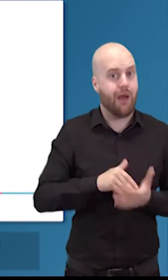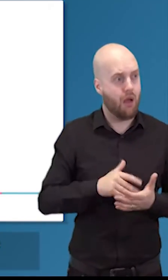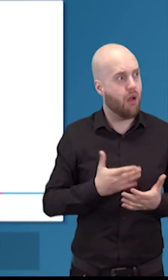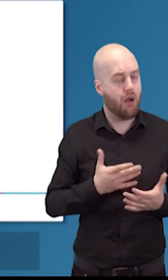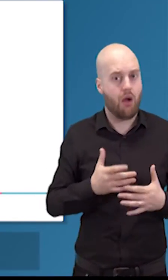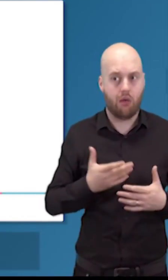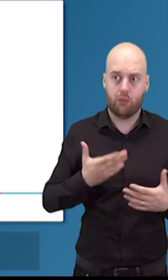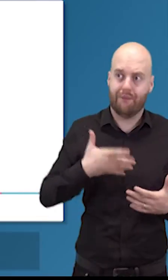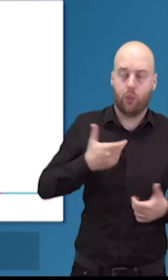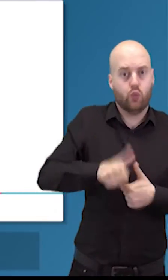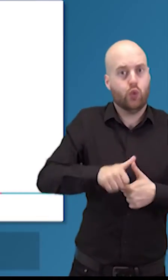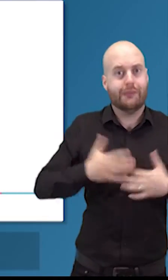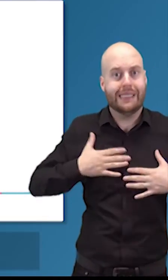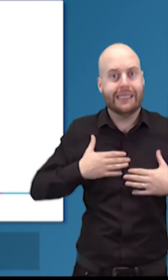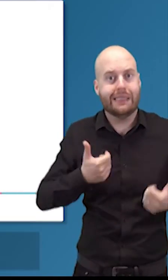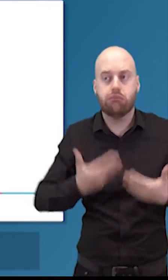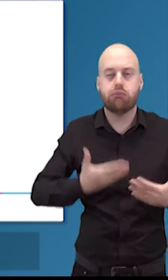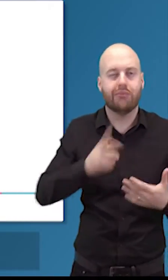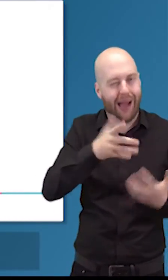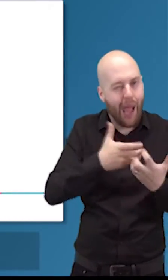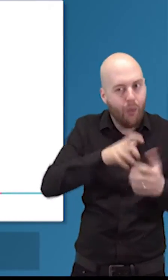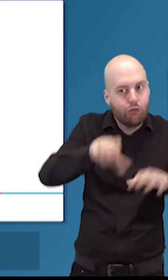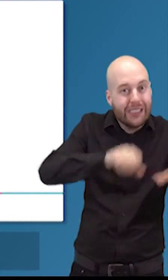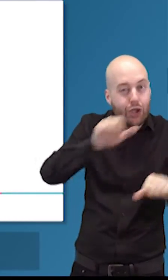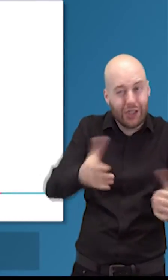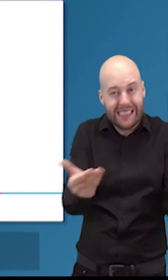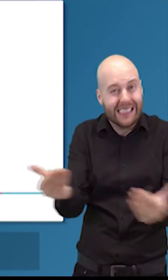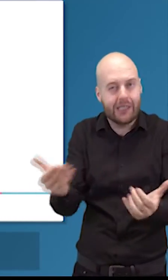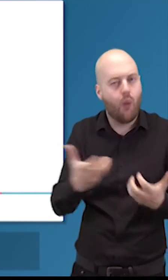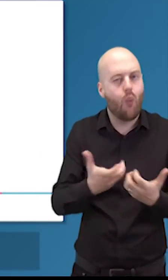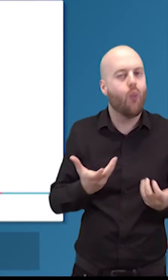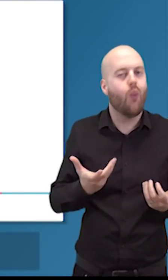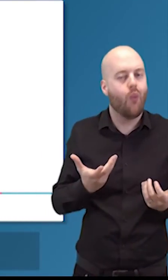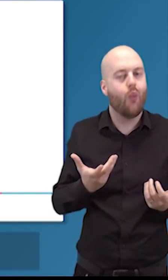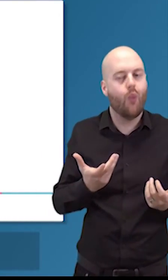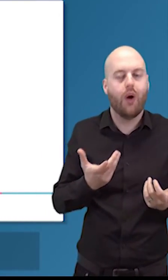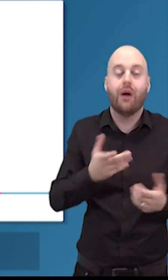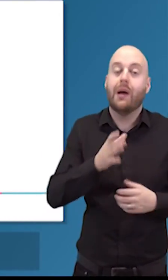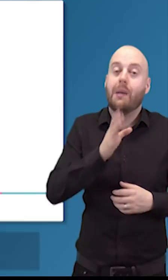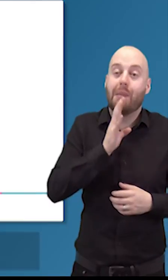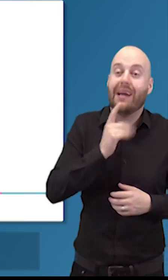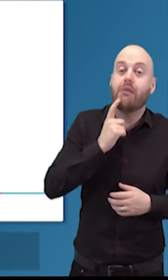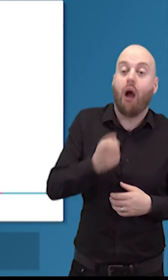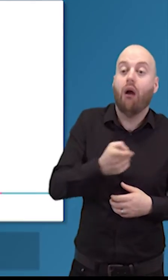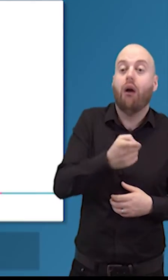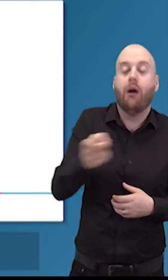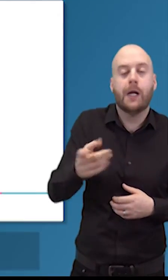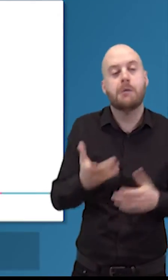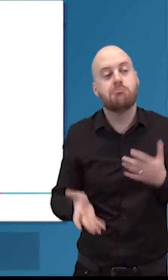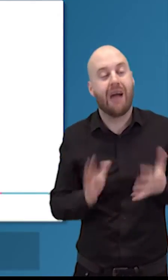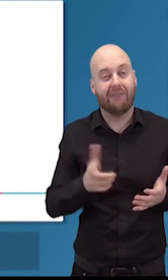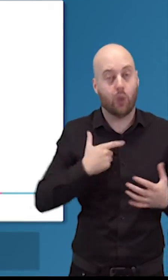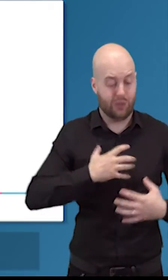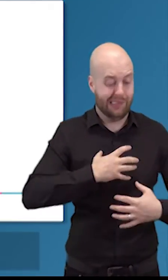really like so can we reach these people can we get them in and how do we do it if you're trying to attract young people you do have to probably